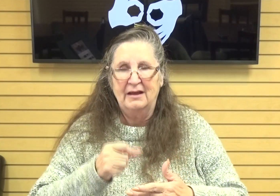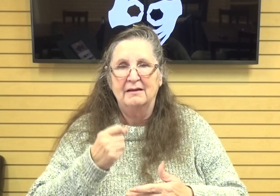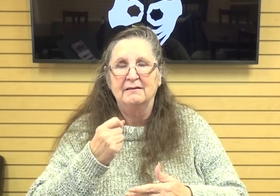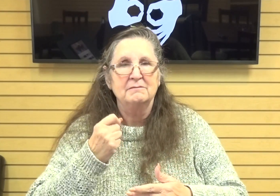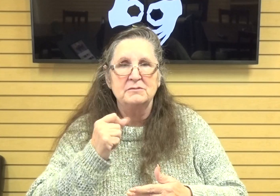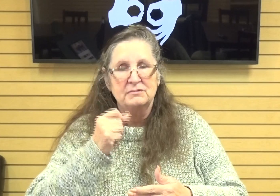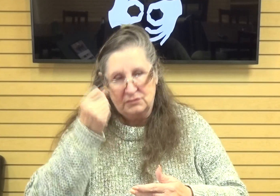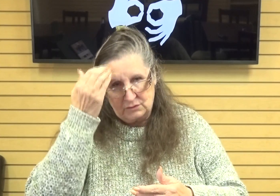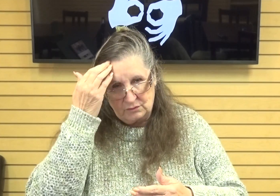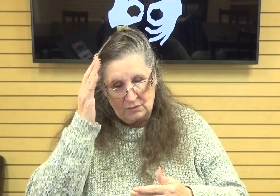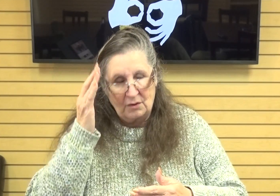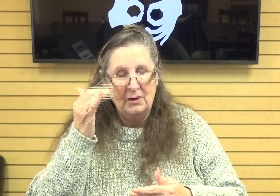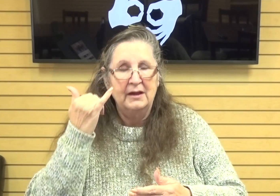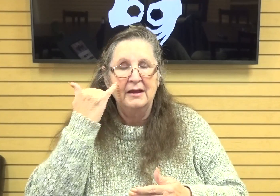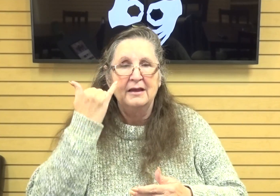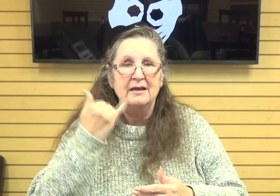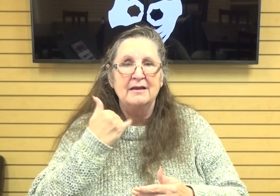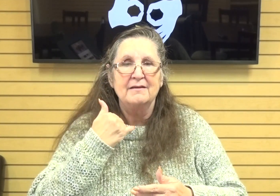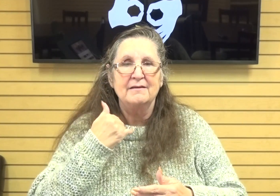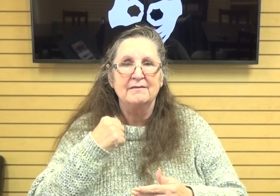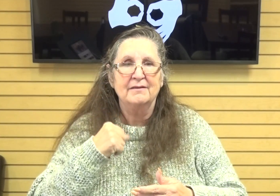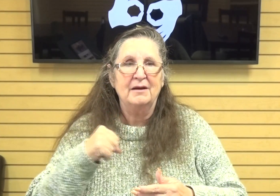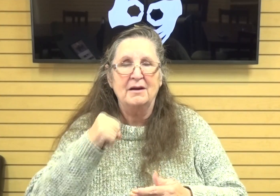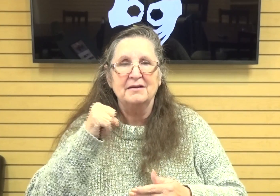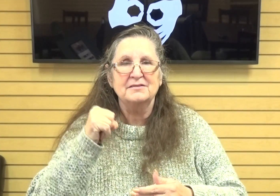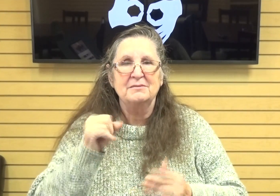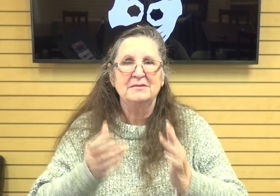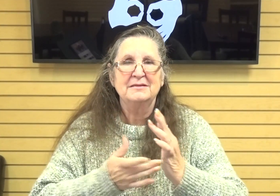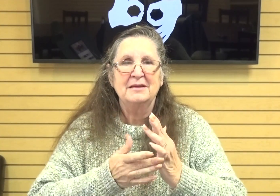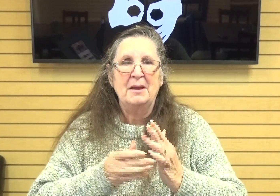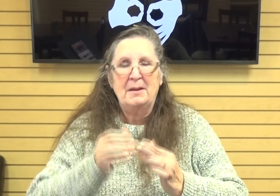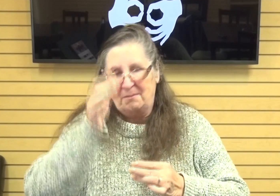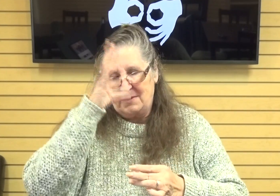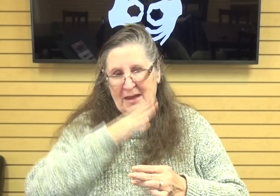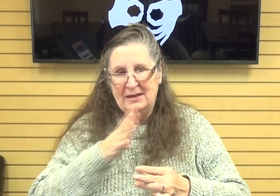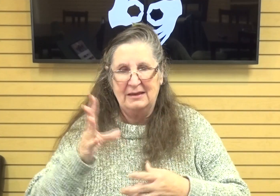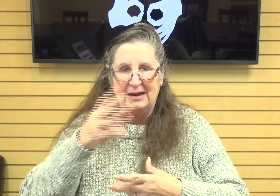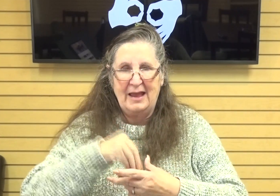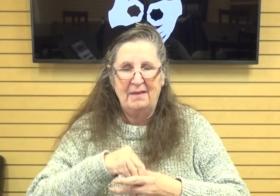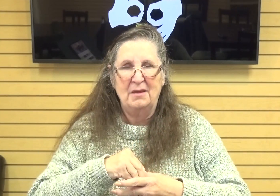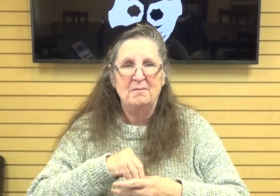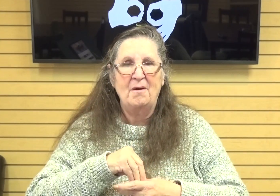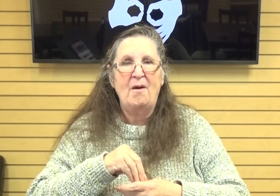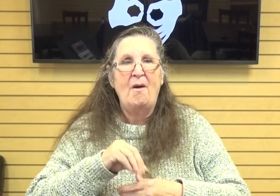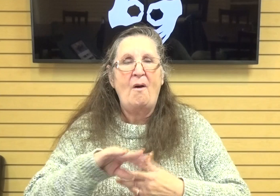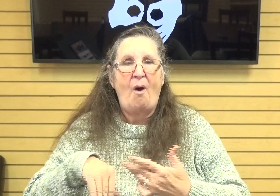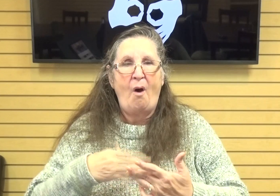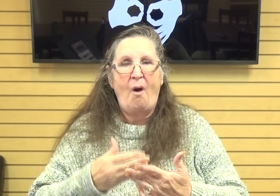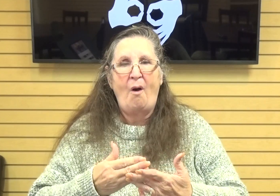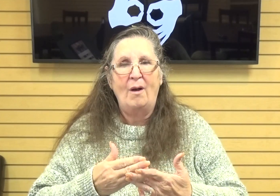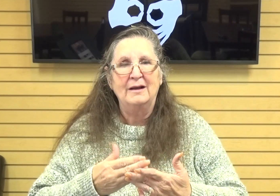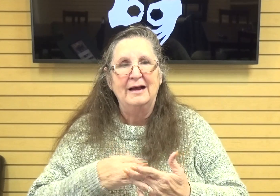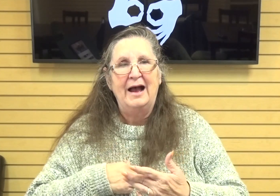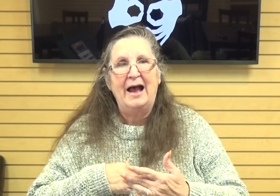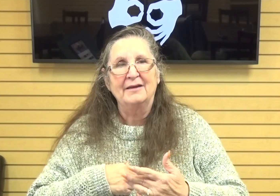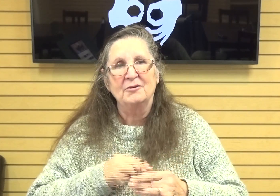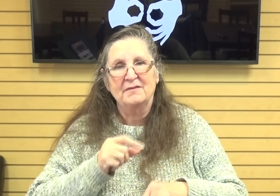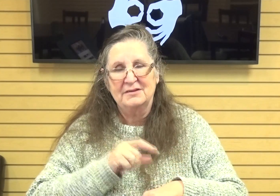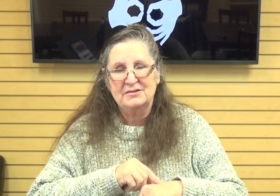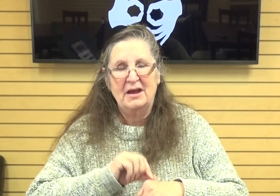our super awesome tech guy will be able to put them all in there not because he's not able i just don't know if there's enough time or whatever it is